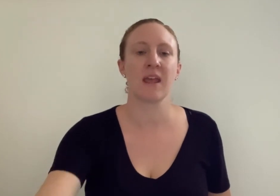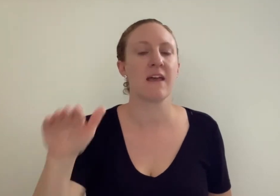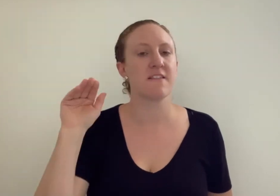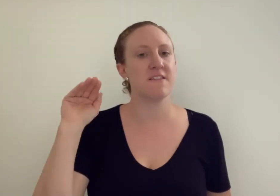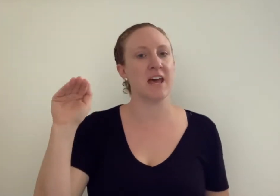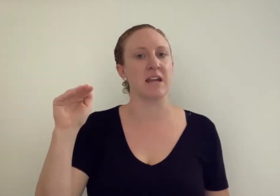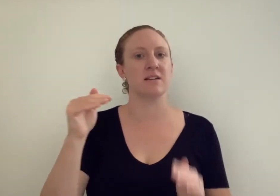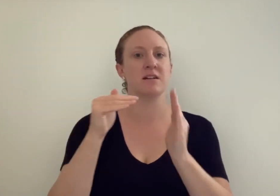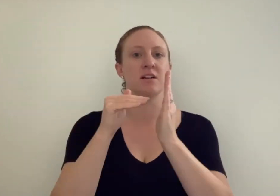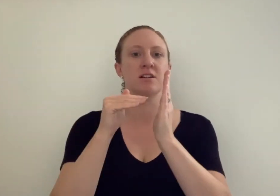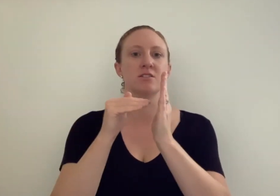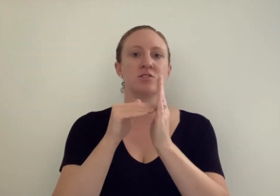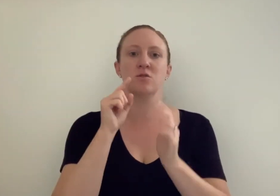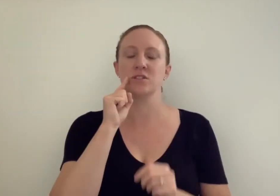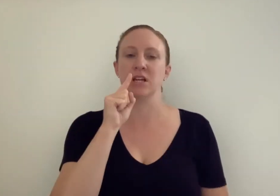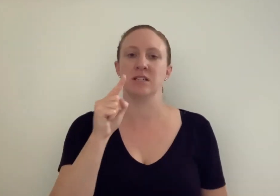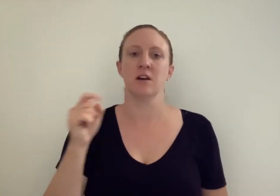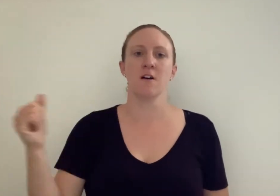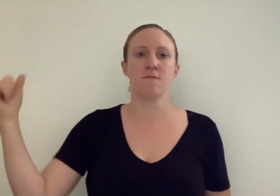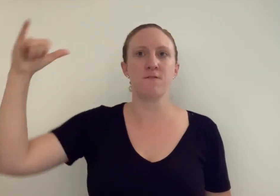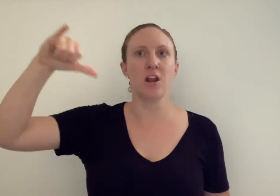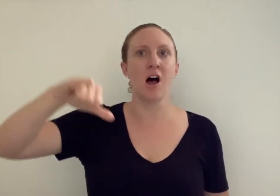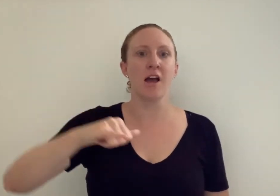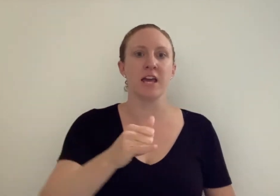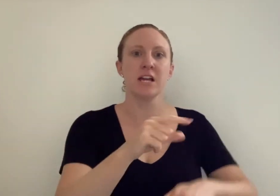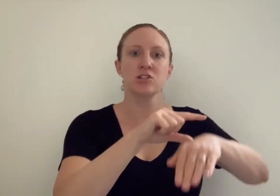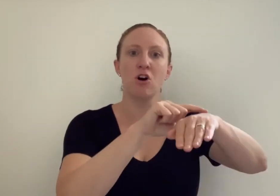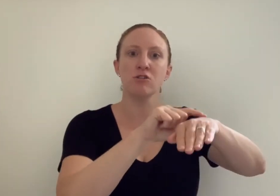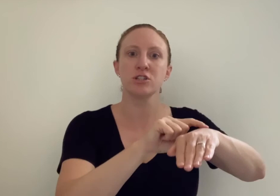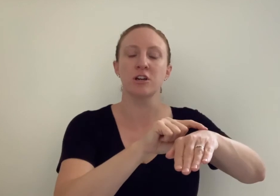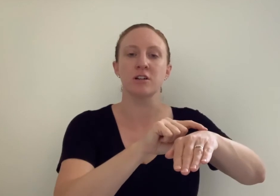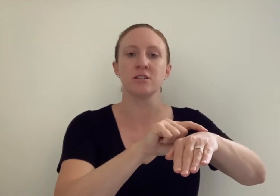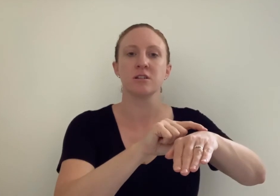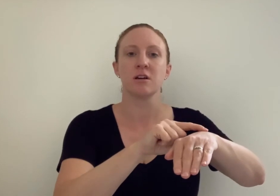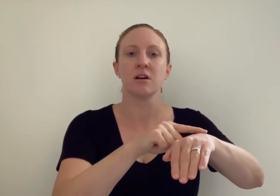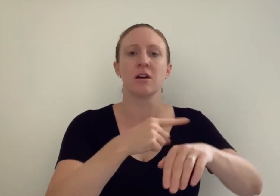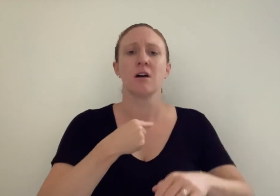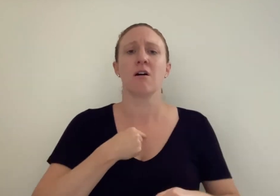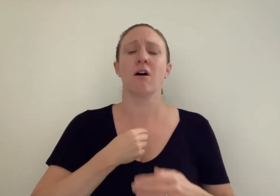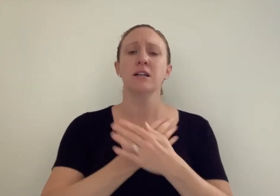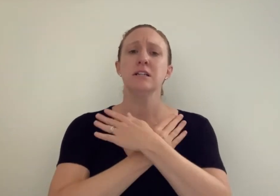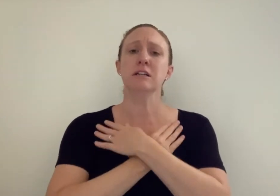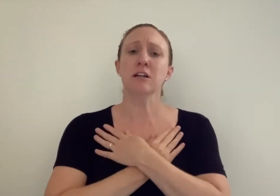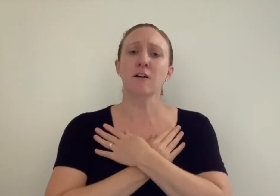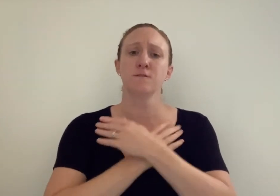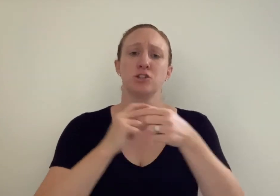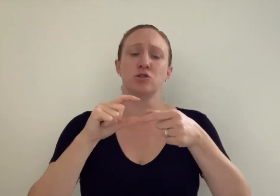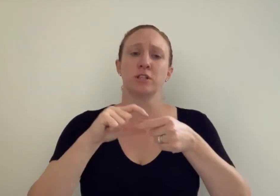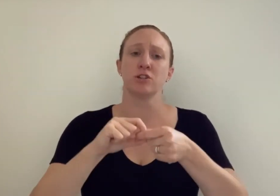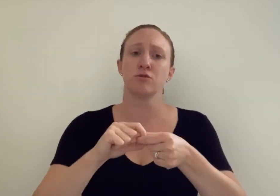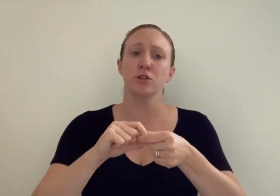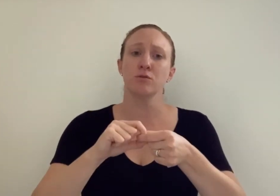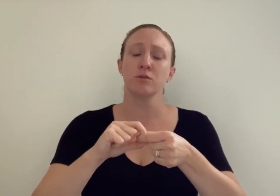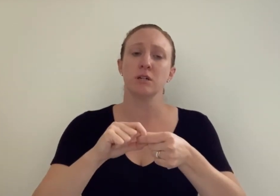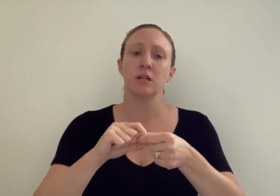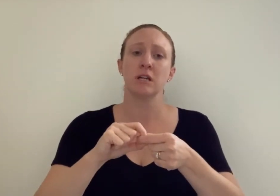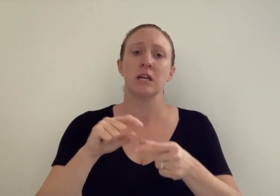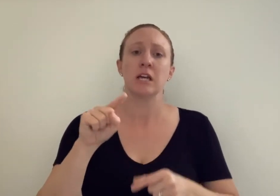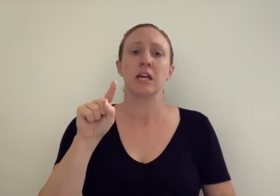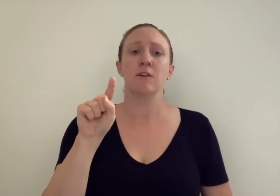Then Zog said, flying doctors. I'd love to join the crew. If